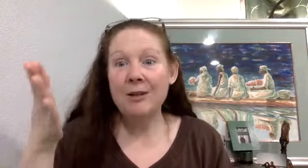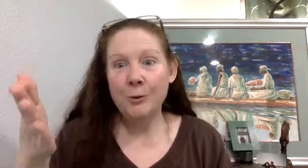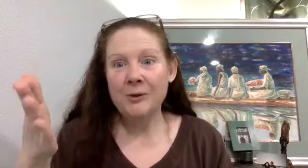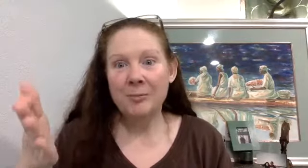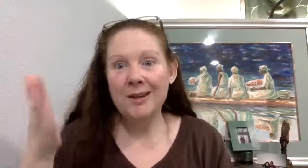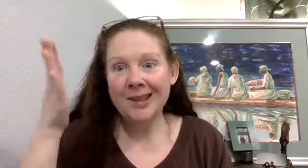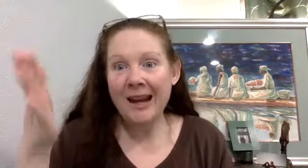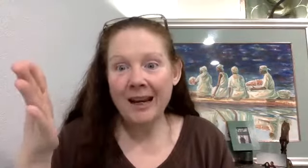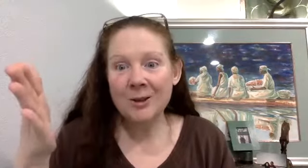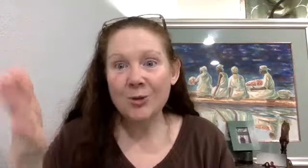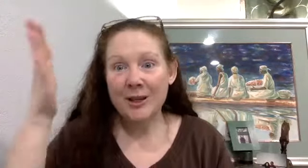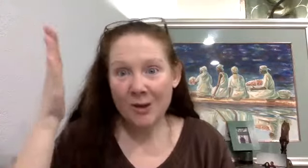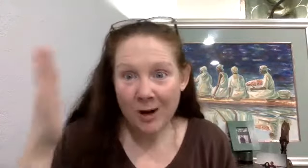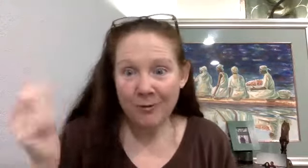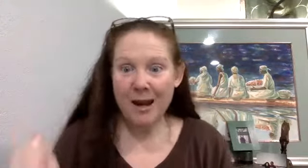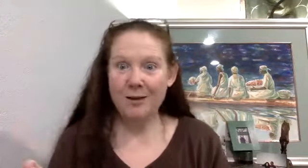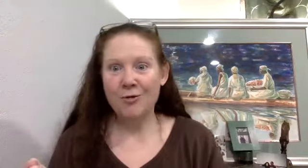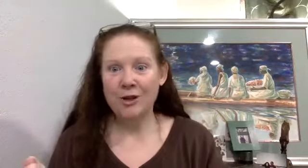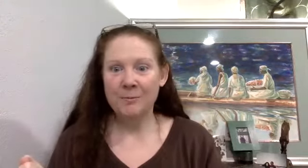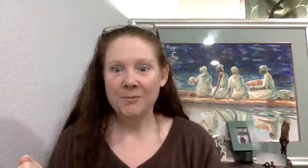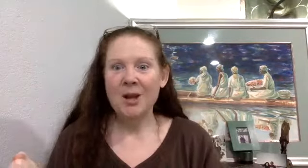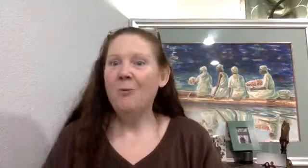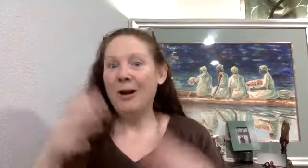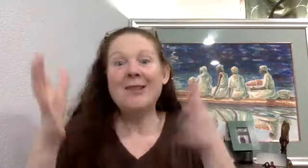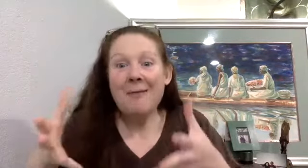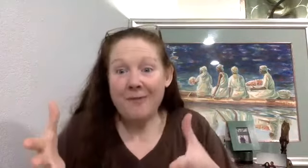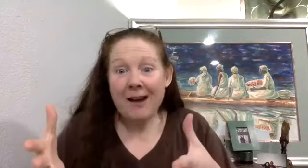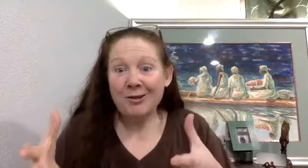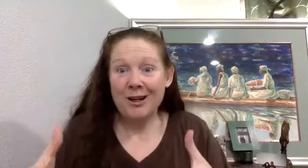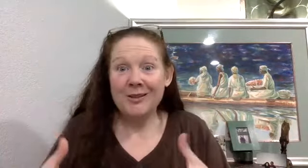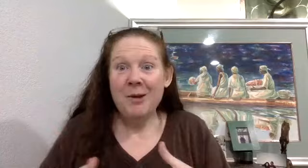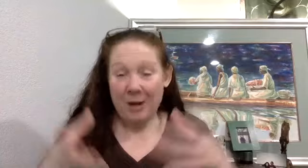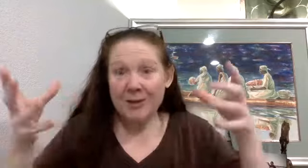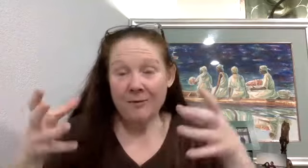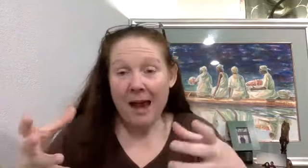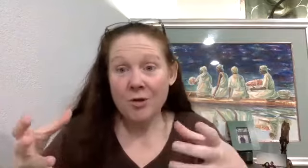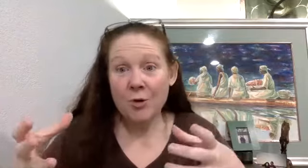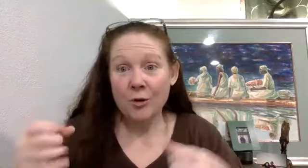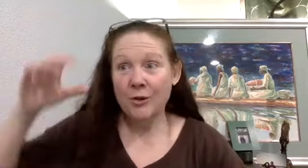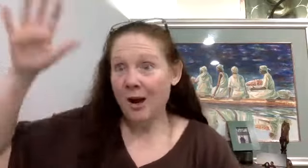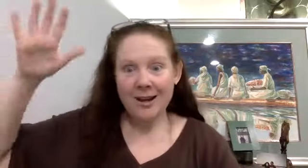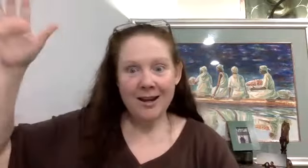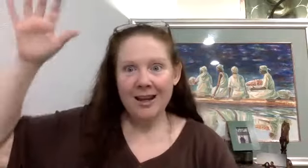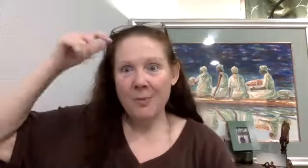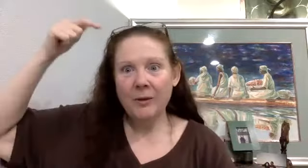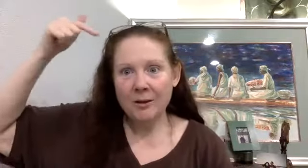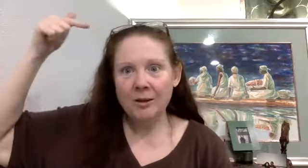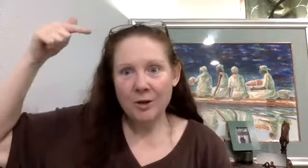Newsom, he's taking his toys away from California where he's got factories because of the factory workers. So not yet again about the intellectual